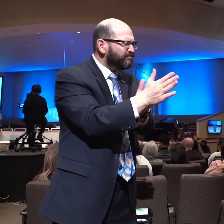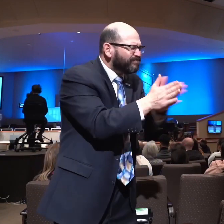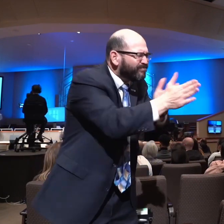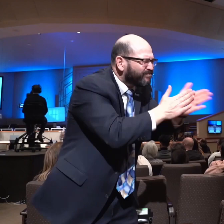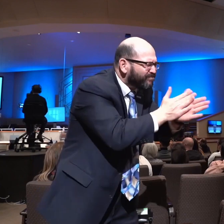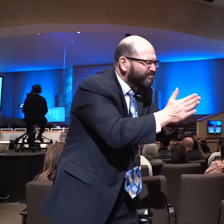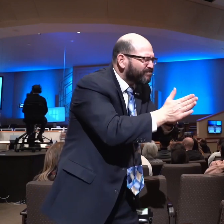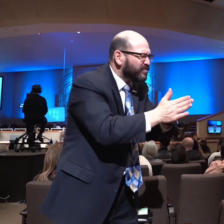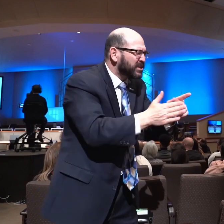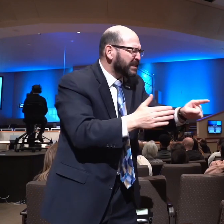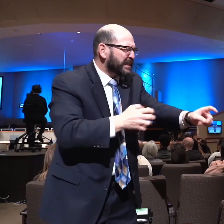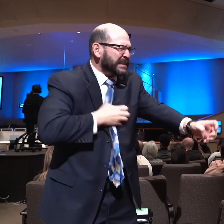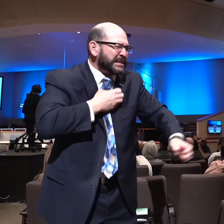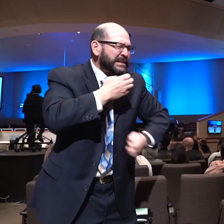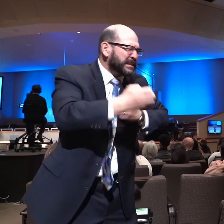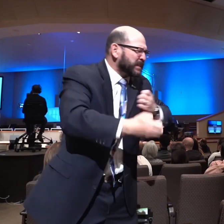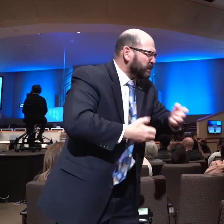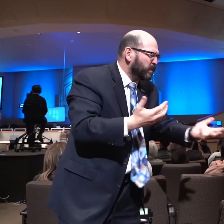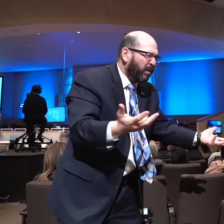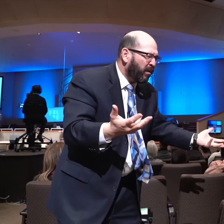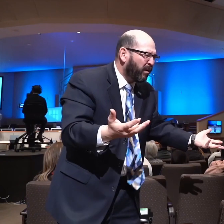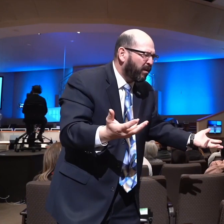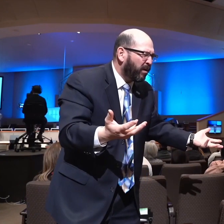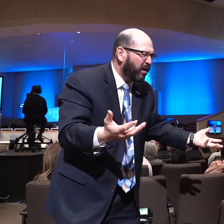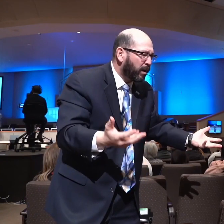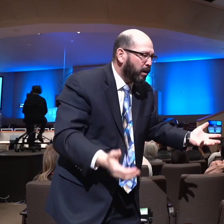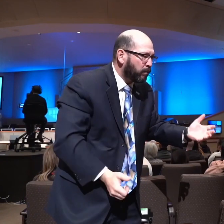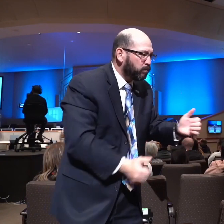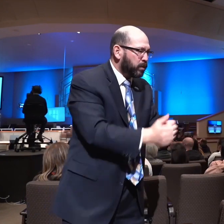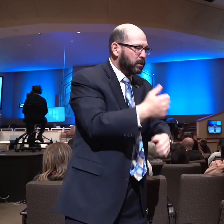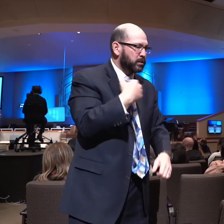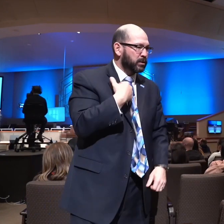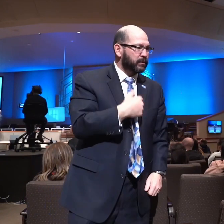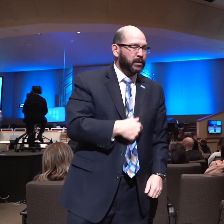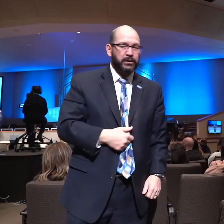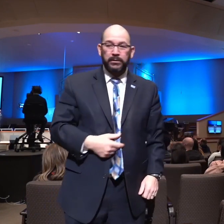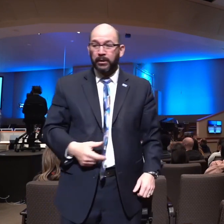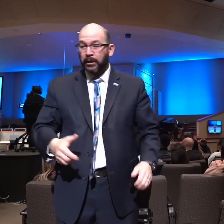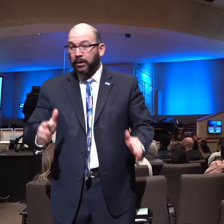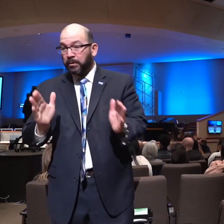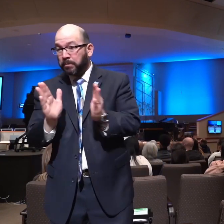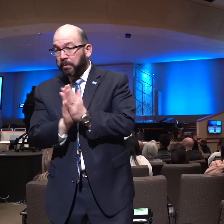and fervor. And many times the average Christian, if they pray for their Cheerios, you're lucky.